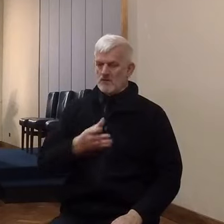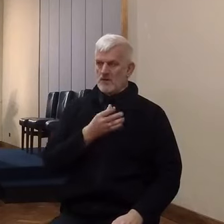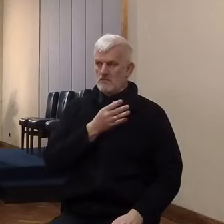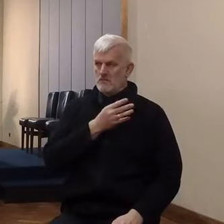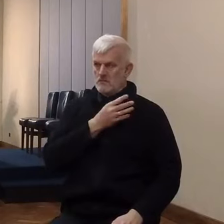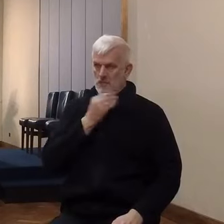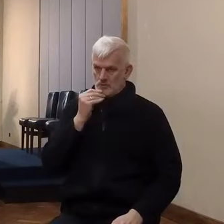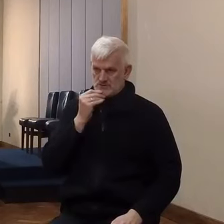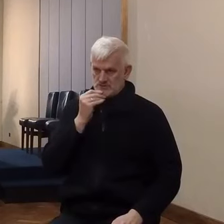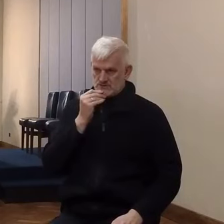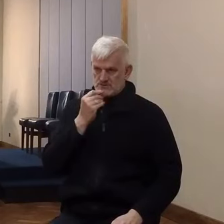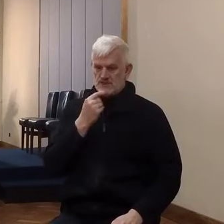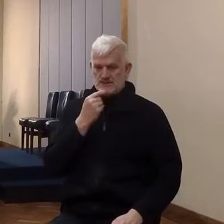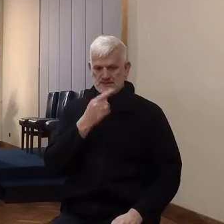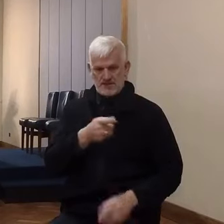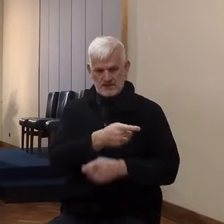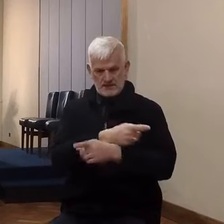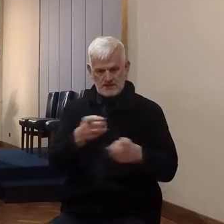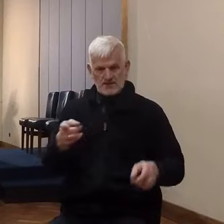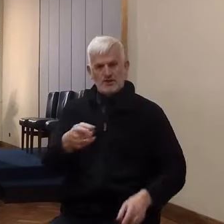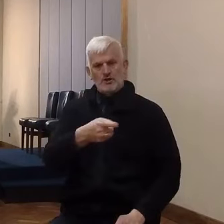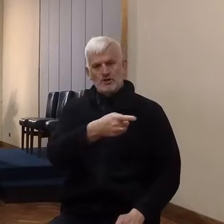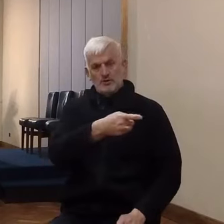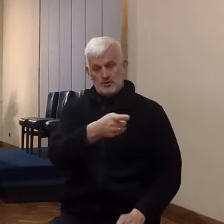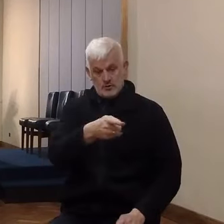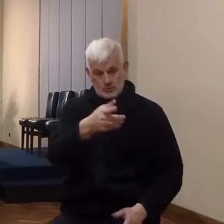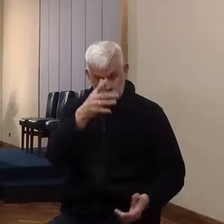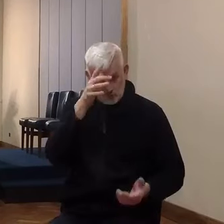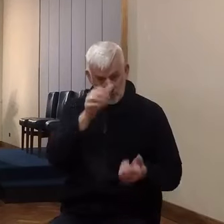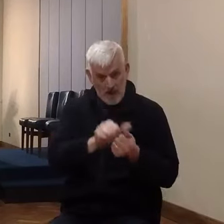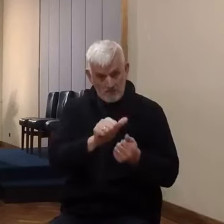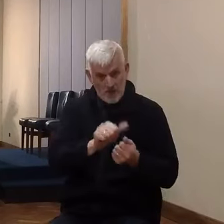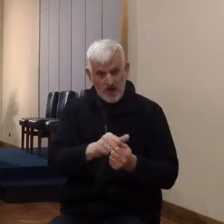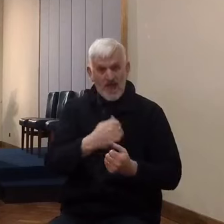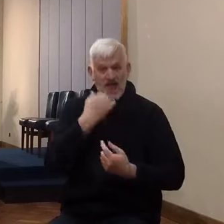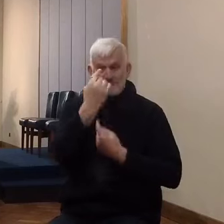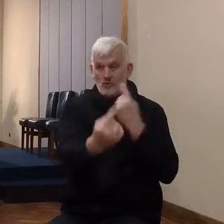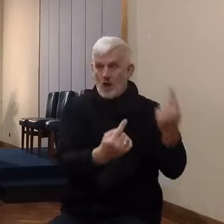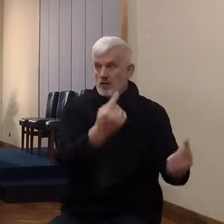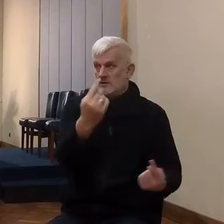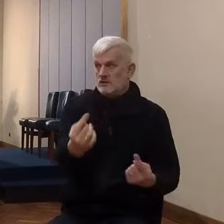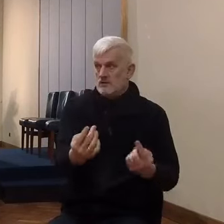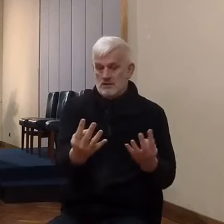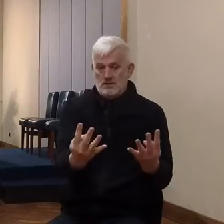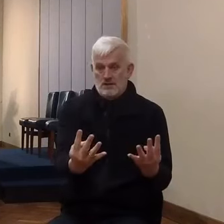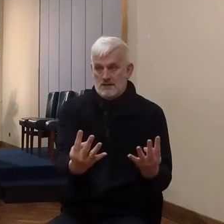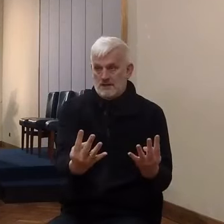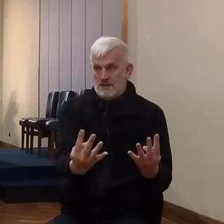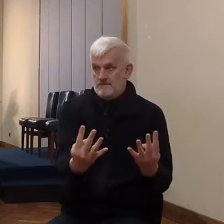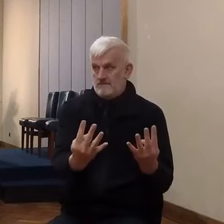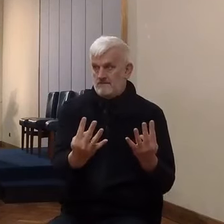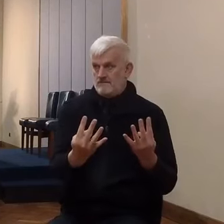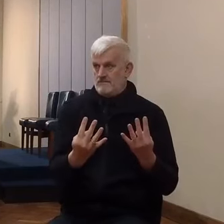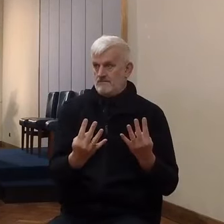people, And ye came near unto me, every one of you. So this sounds like a very